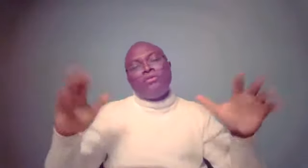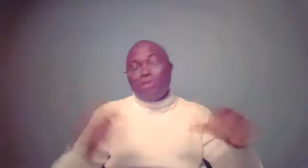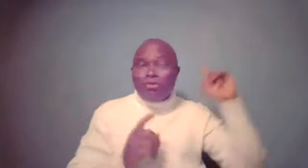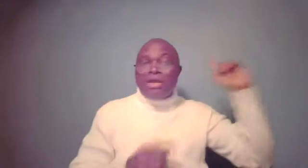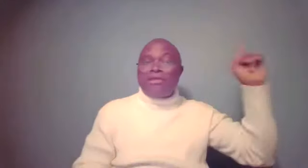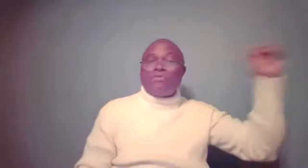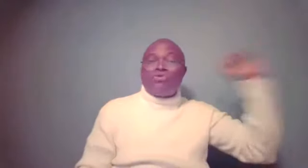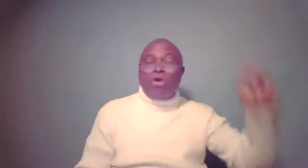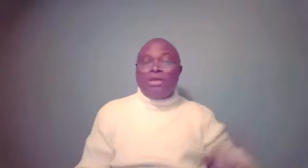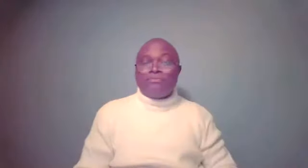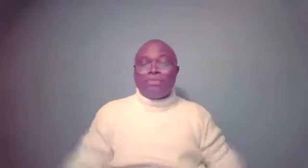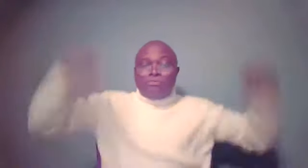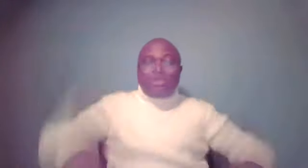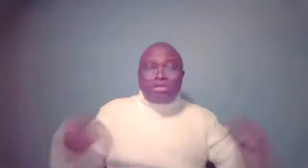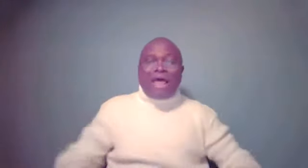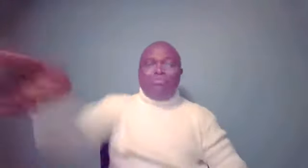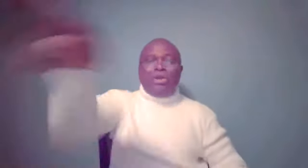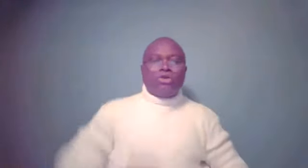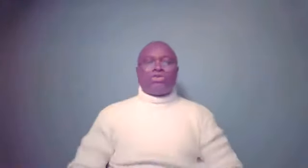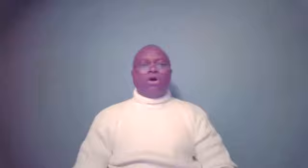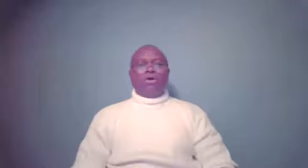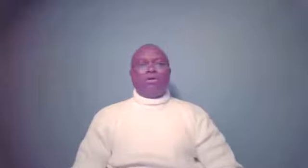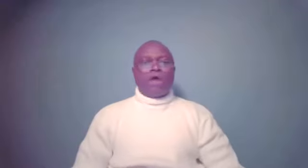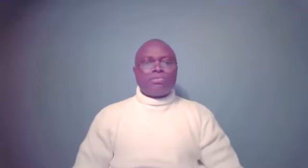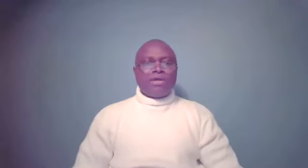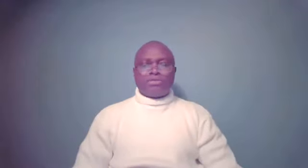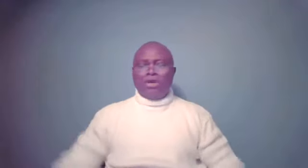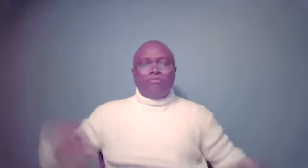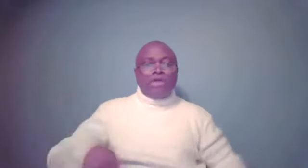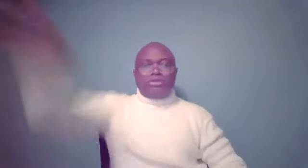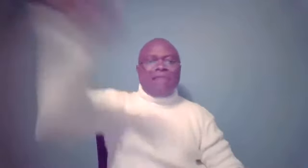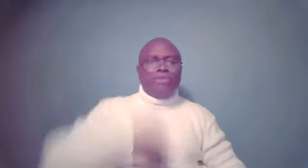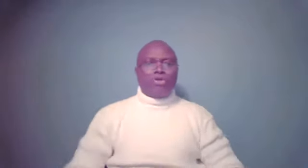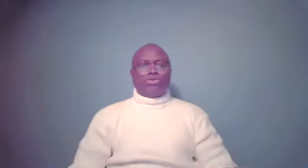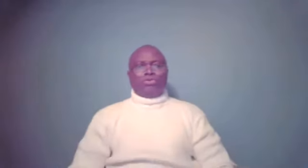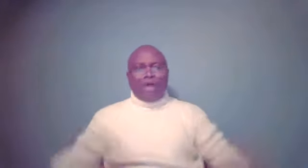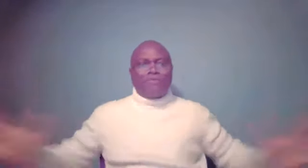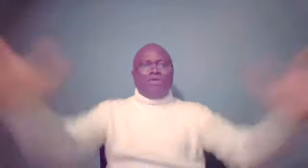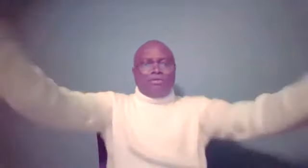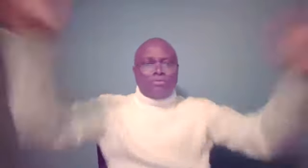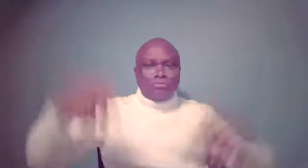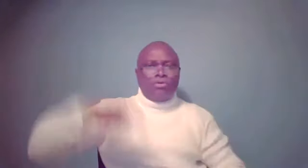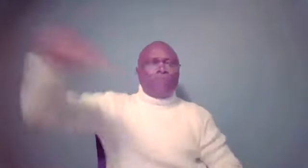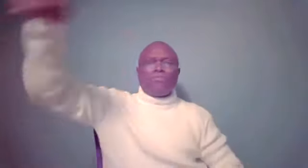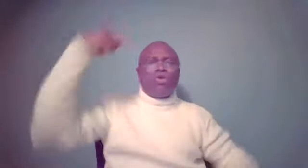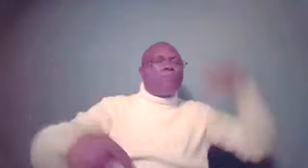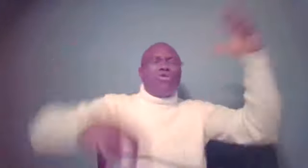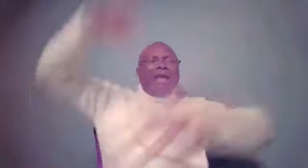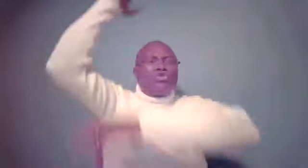God, God that told him, this land belongs to your offsprings. This land belongs to you. I've given it. You know, God pronounced